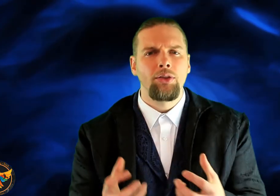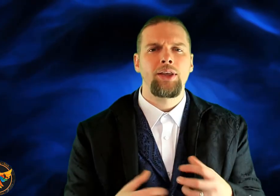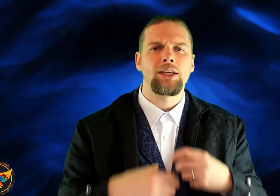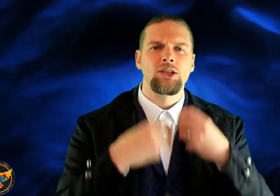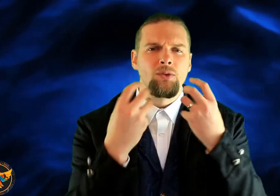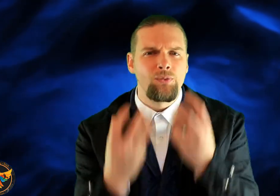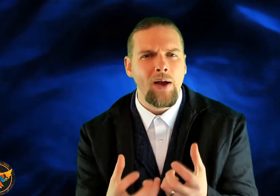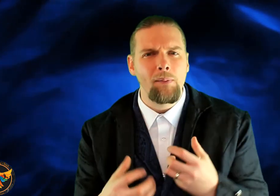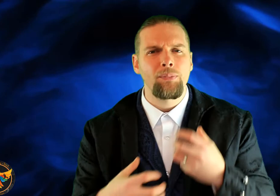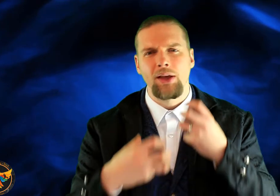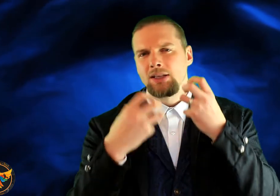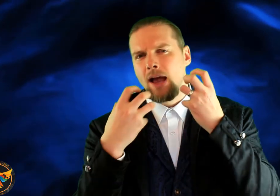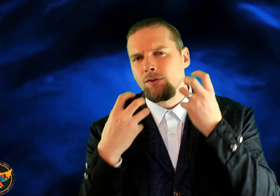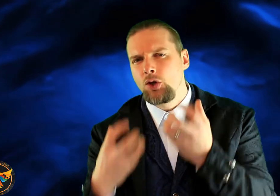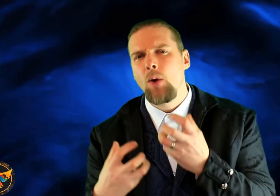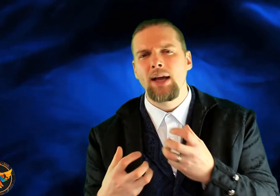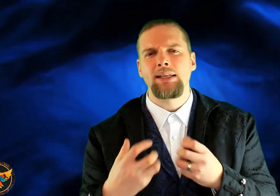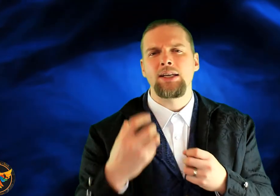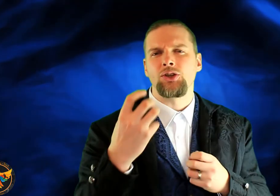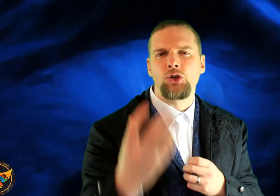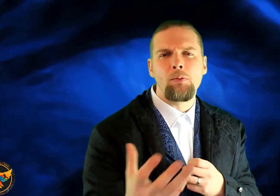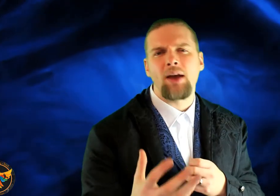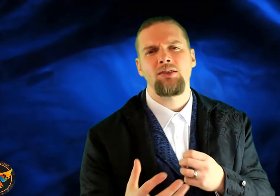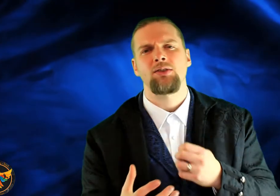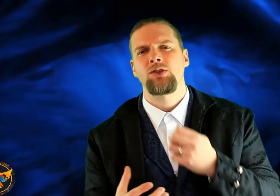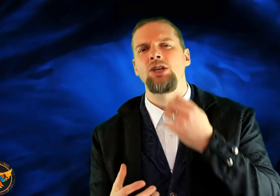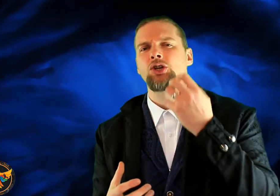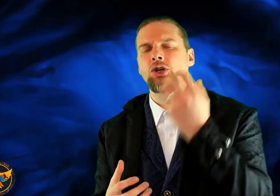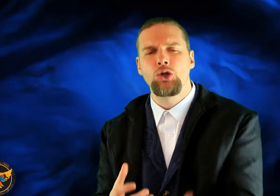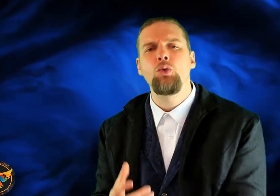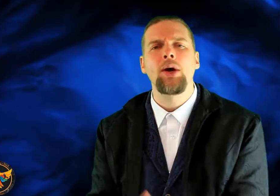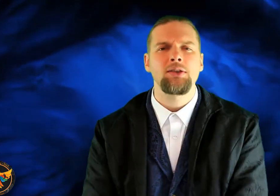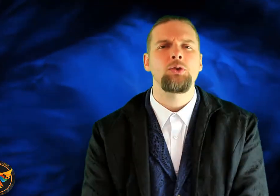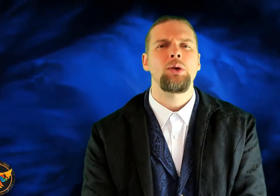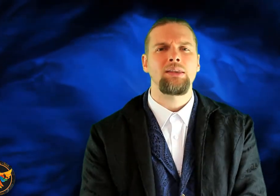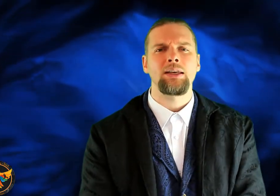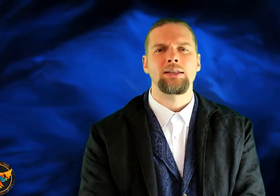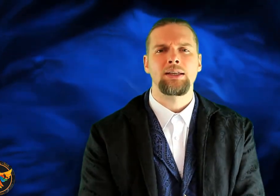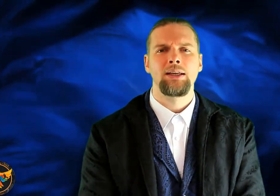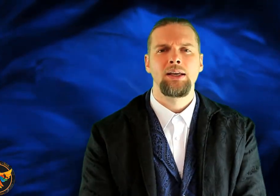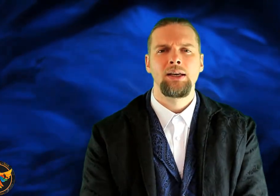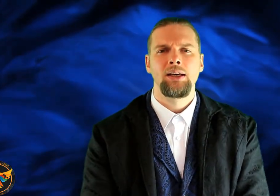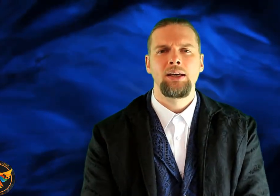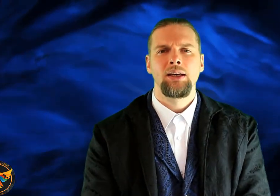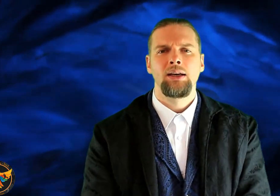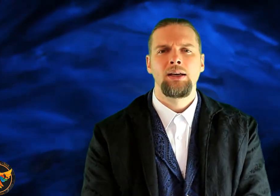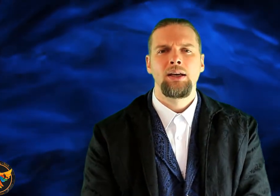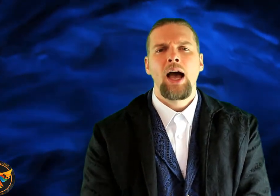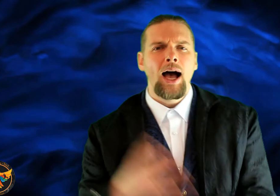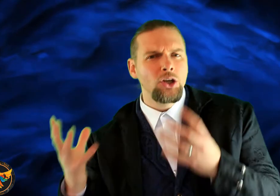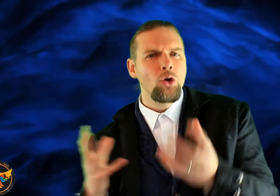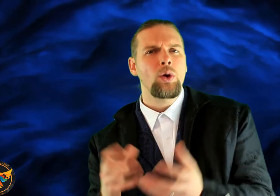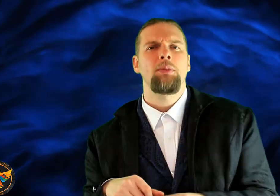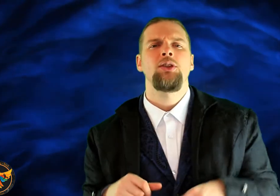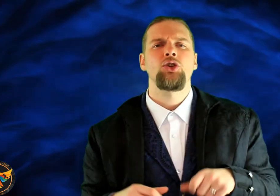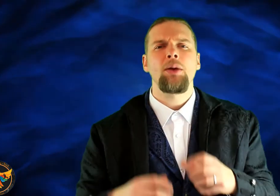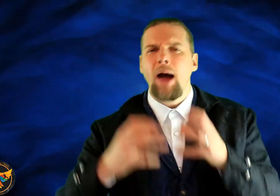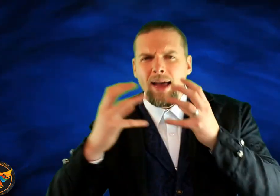things and develop things and have new ideas and new methods of teaching and new ways of doing things. I know when I'm in the gym, I